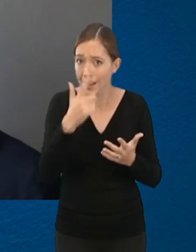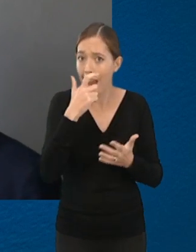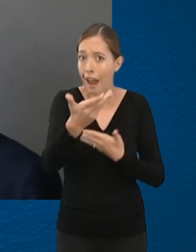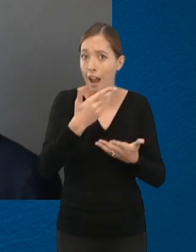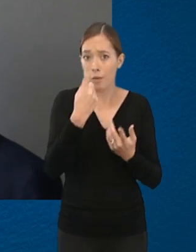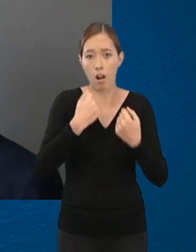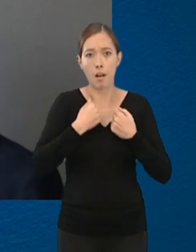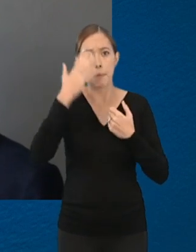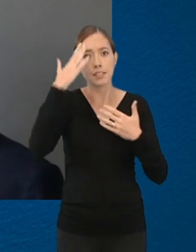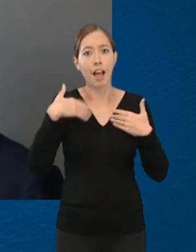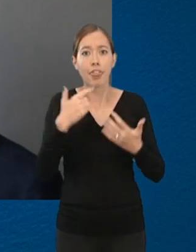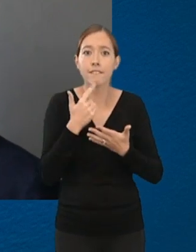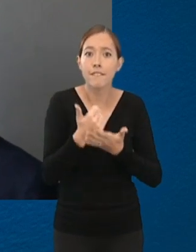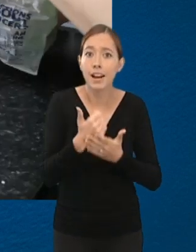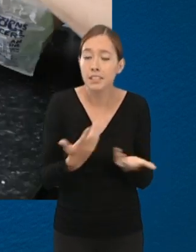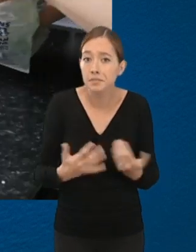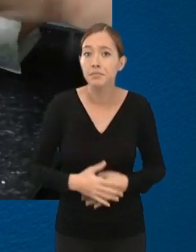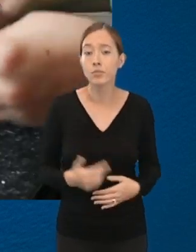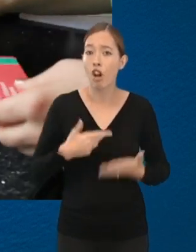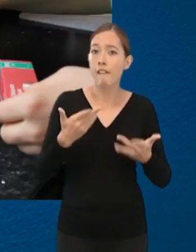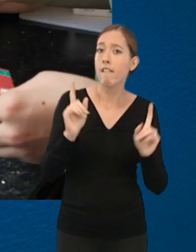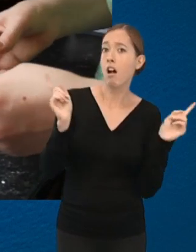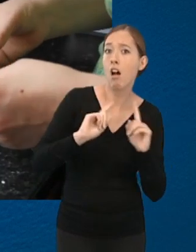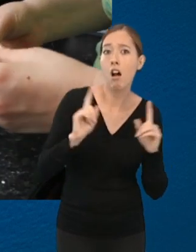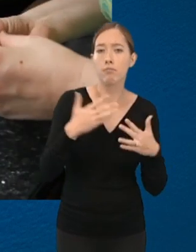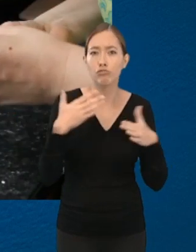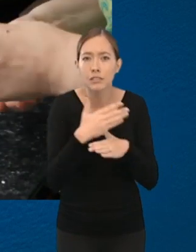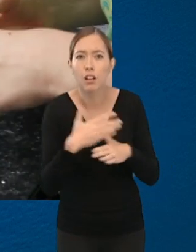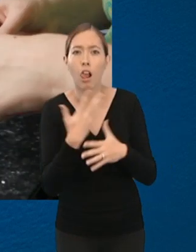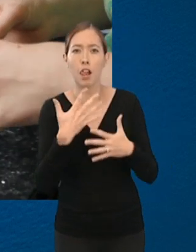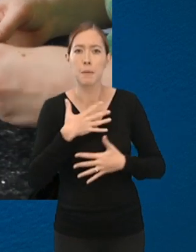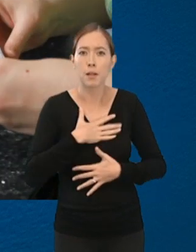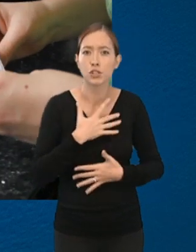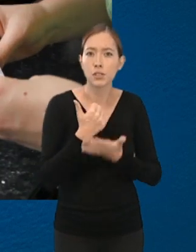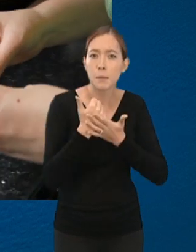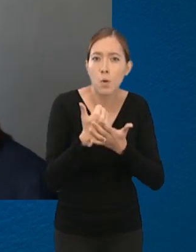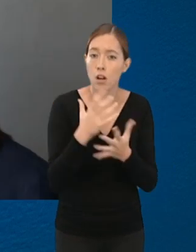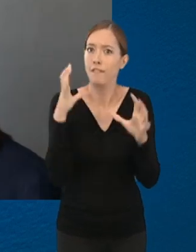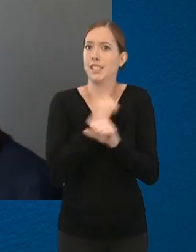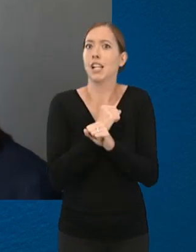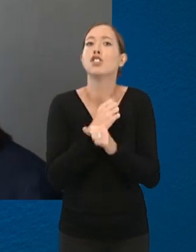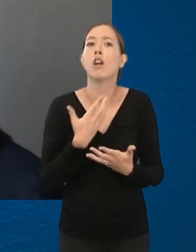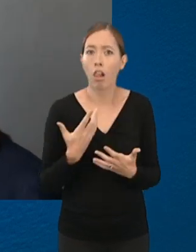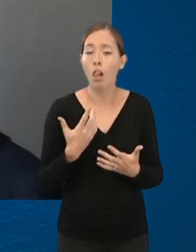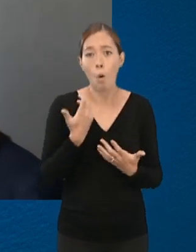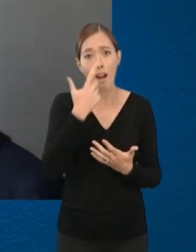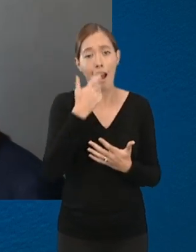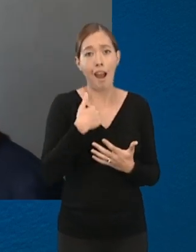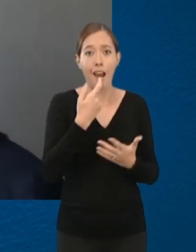talk to one of our mental health advisers. We offer practical and emotional support, confidential advice and also can put you in touch with other